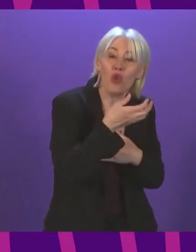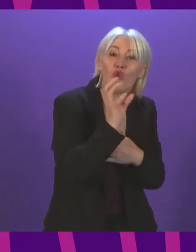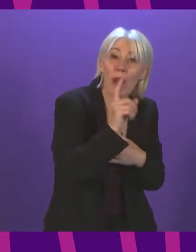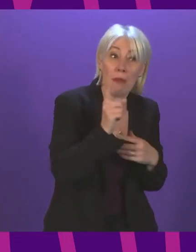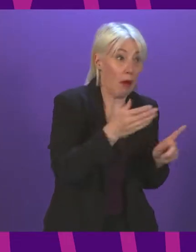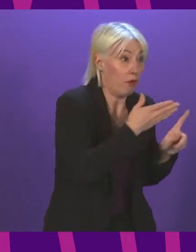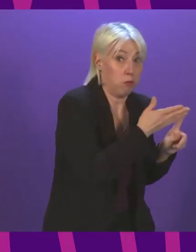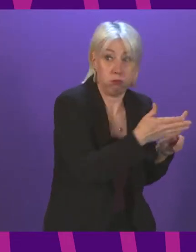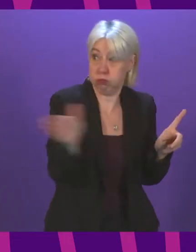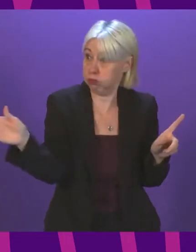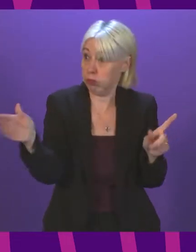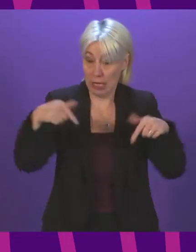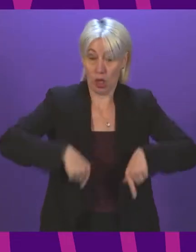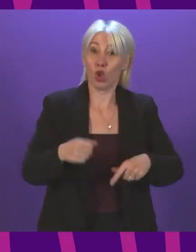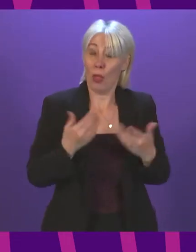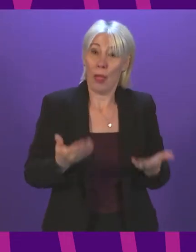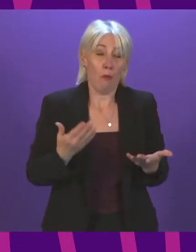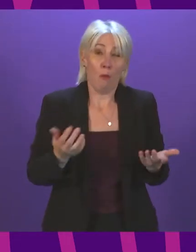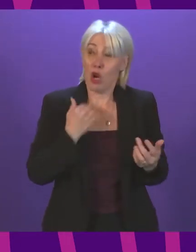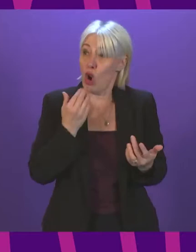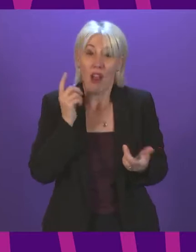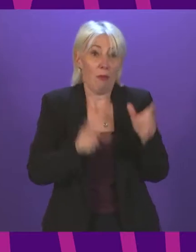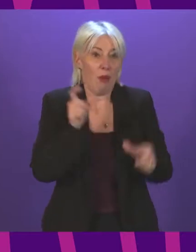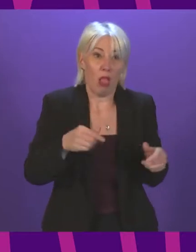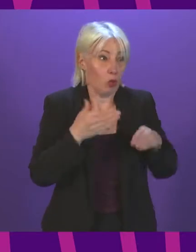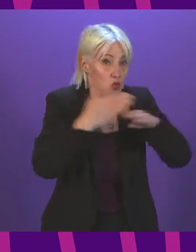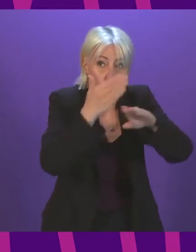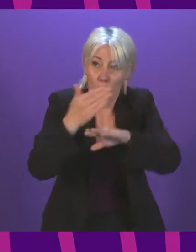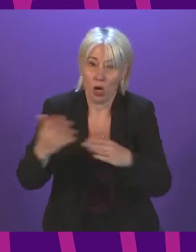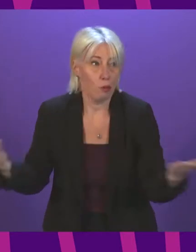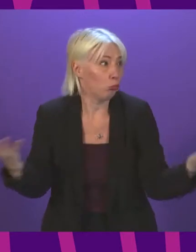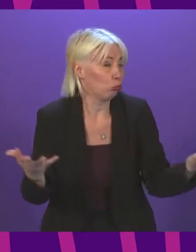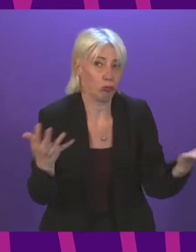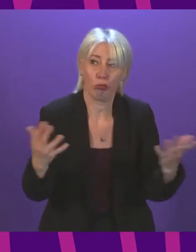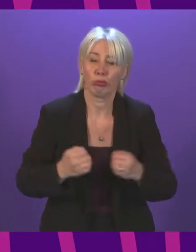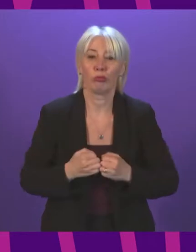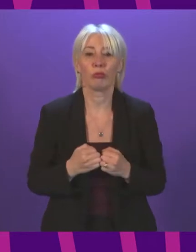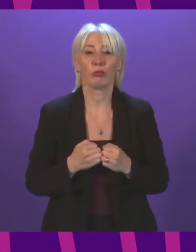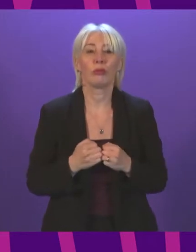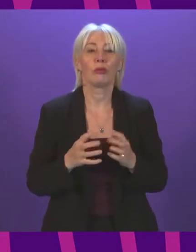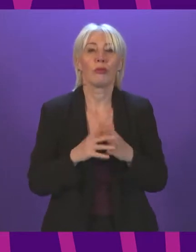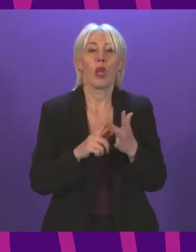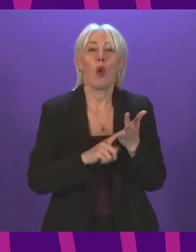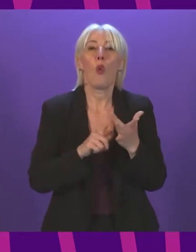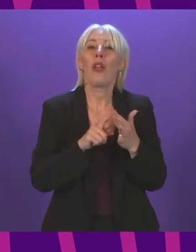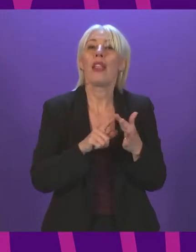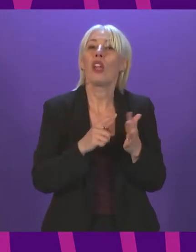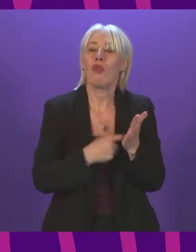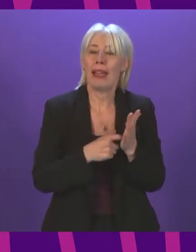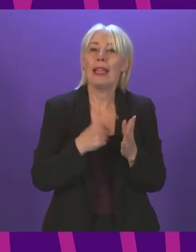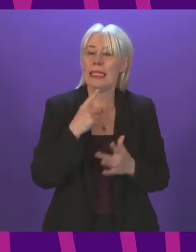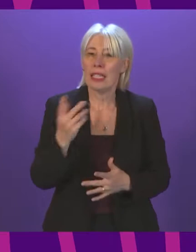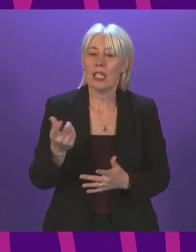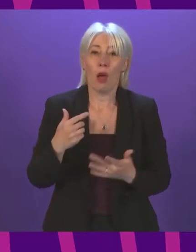but right across the city in Scotland at the moment. Willie Rennie. We have already heard about welfare issues and food